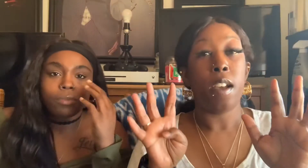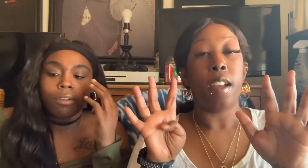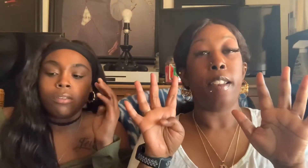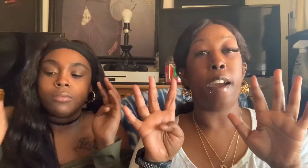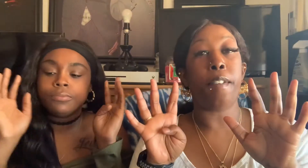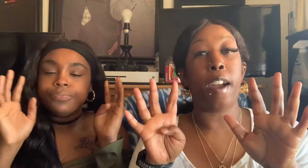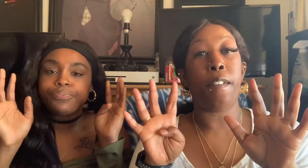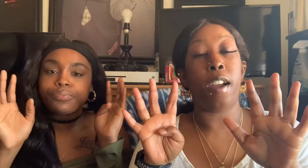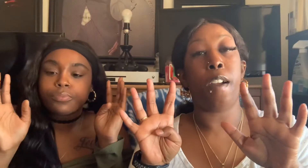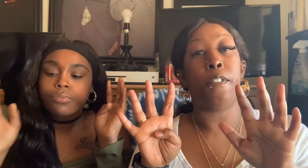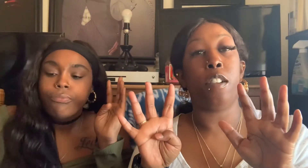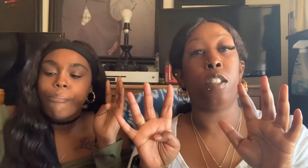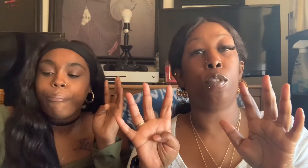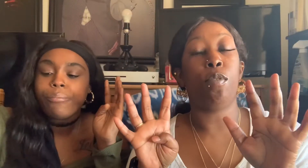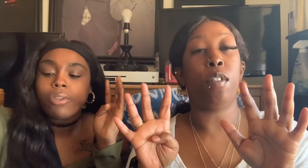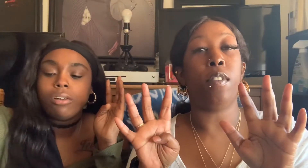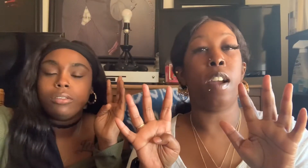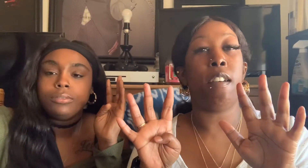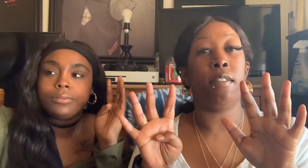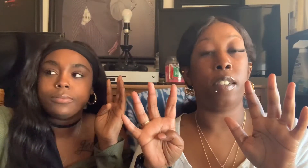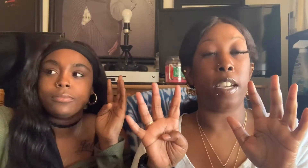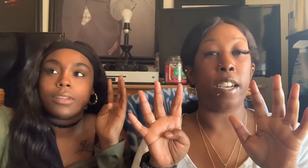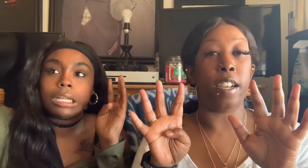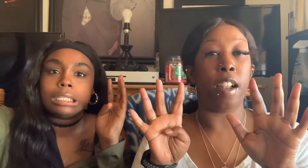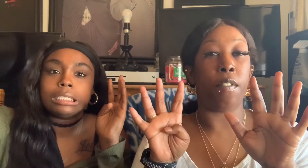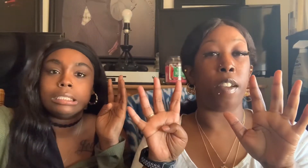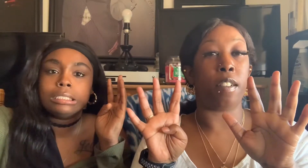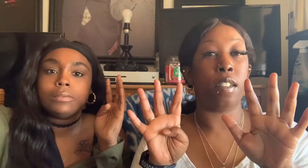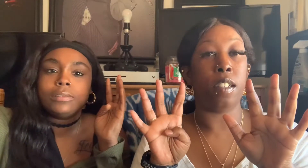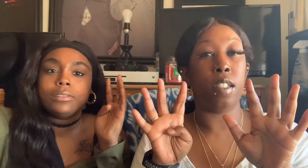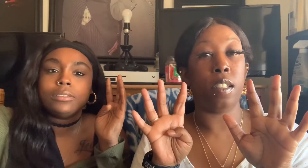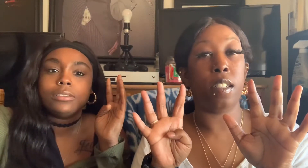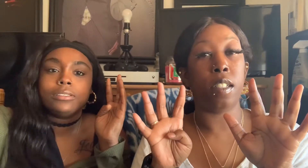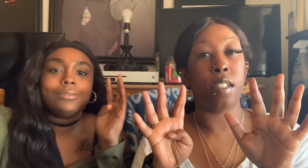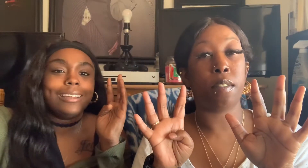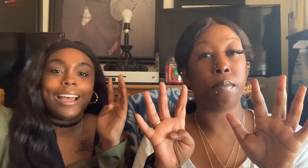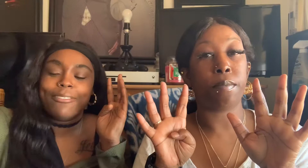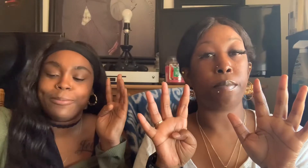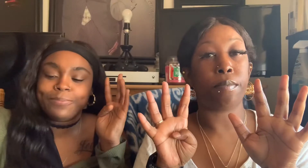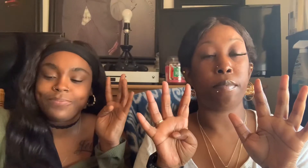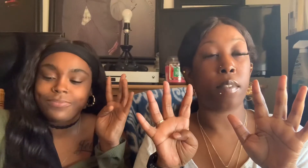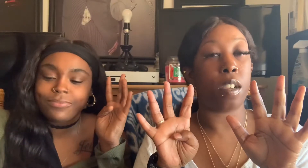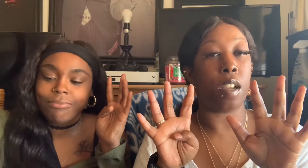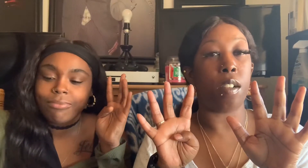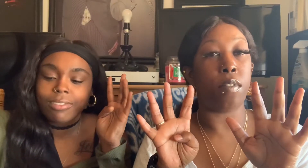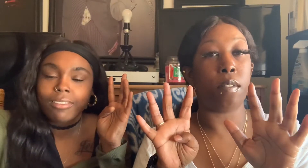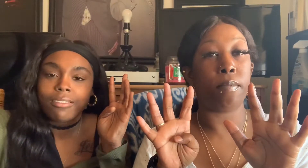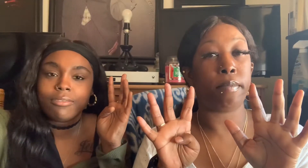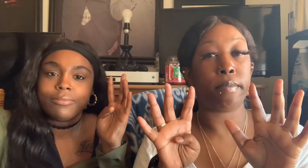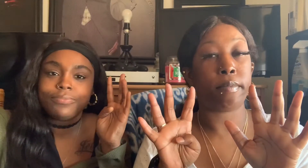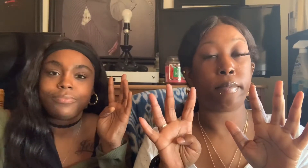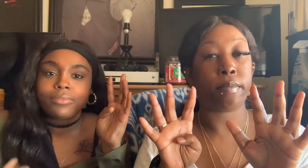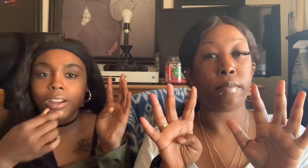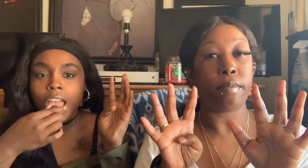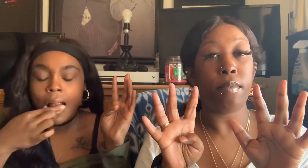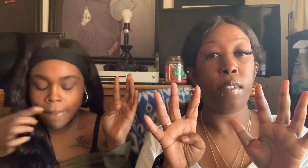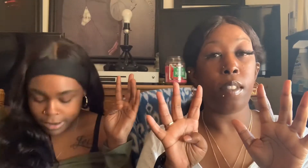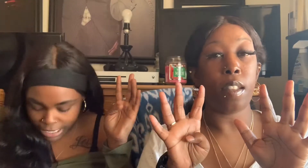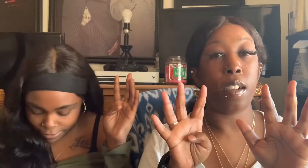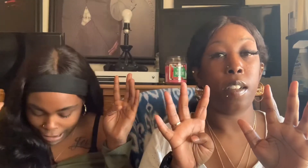Never have I ever screwed around in an elevator. I have. I have. Never have